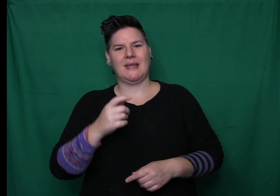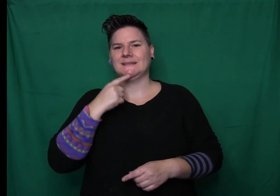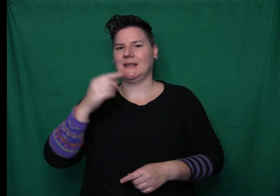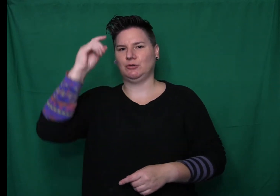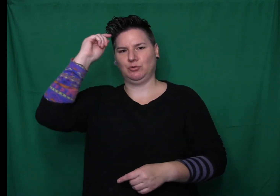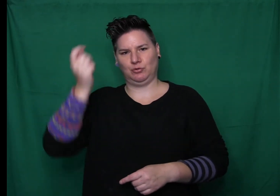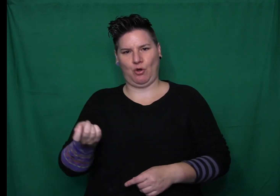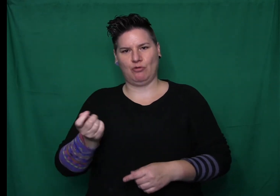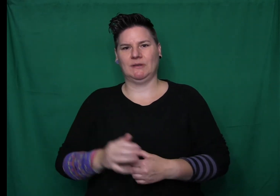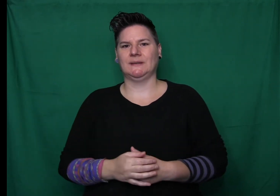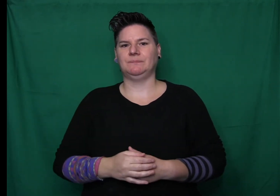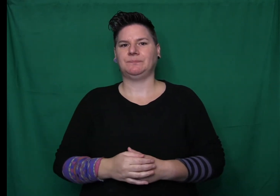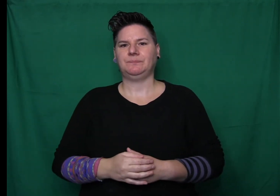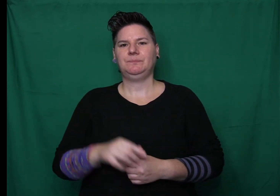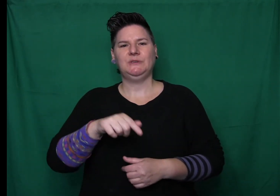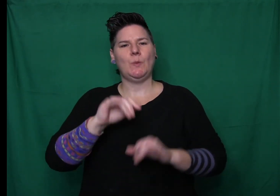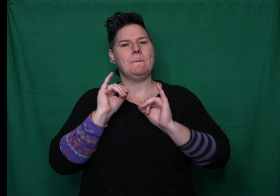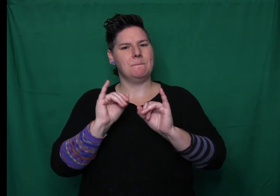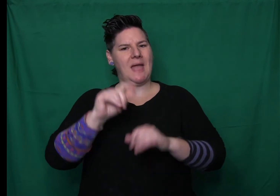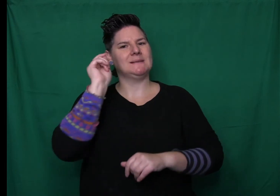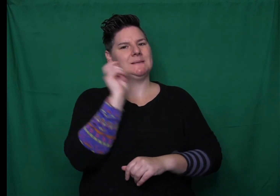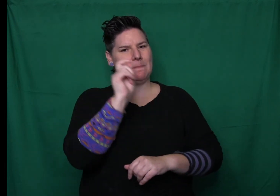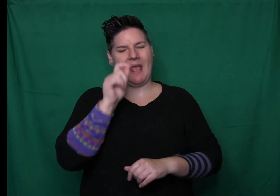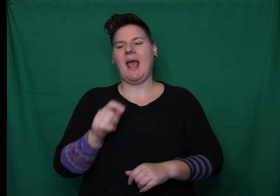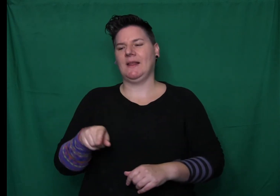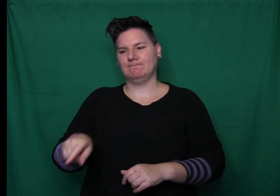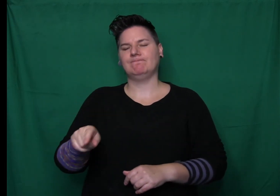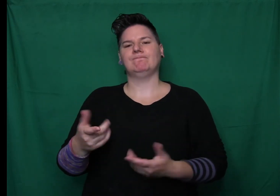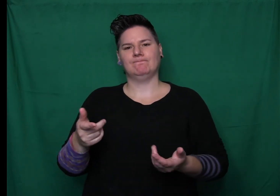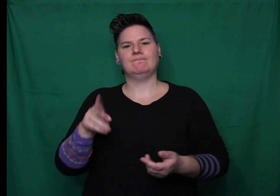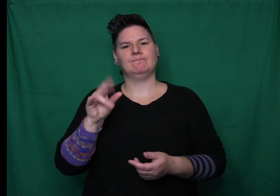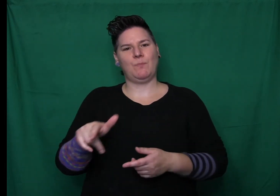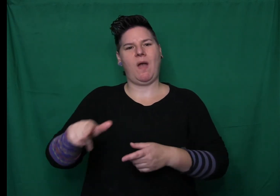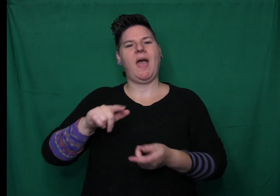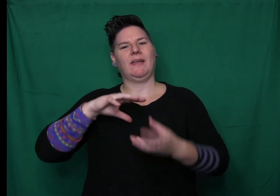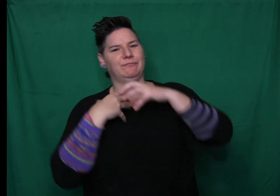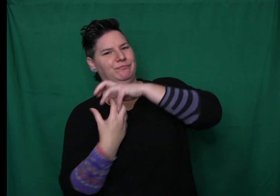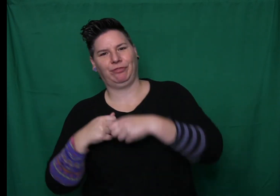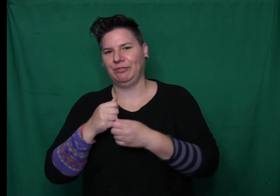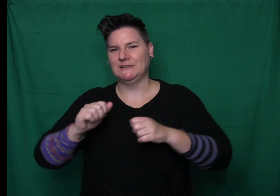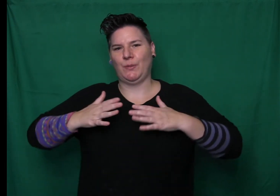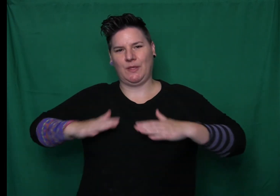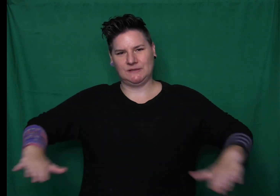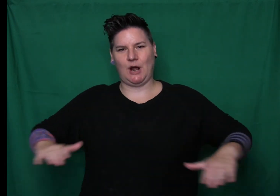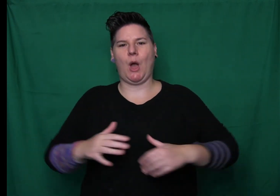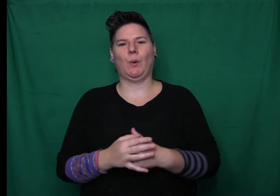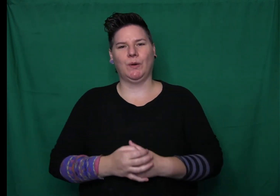going to run away so no one will know he did it. And Dory tossed the sardine behind the curtains and Gink